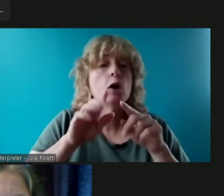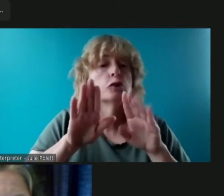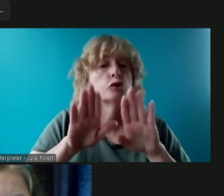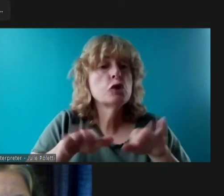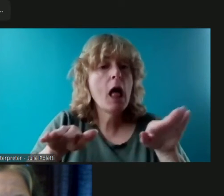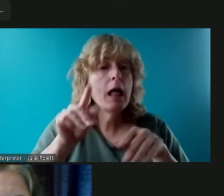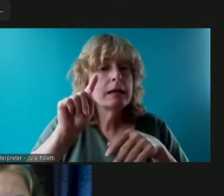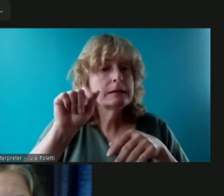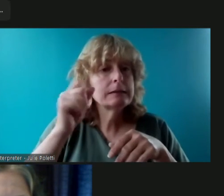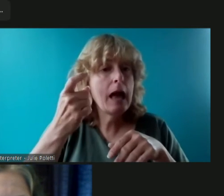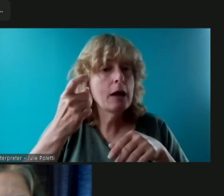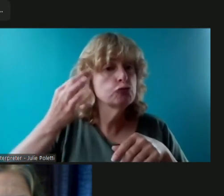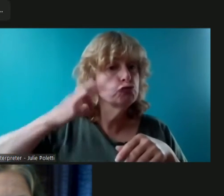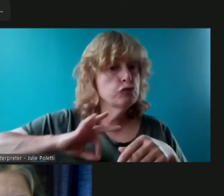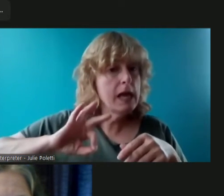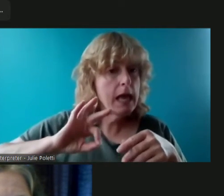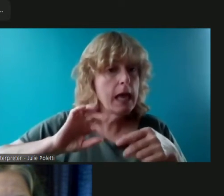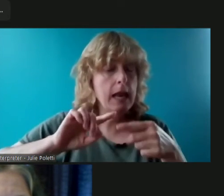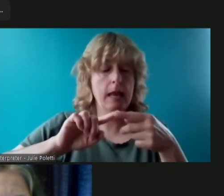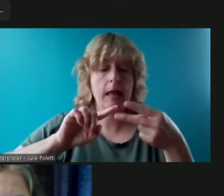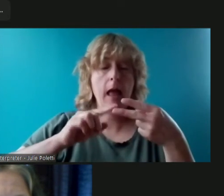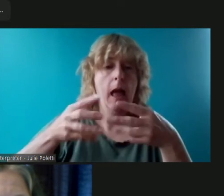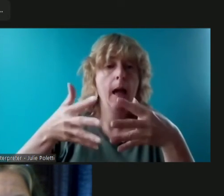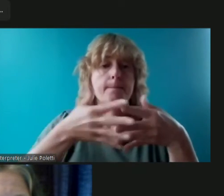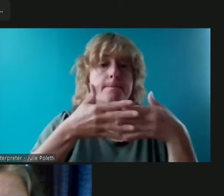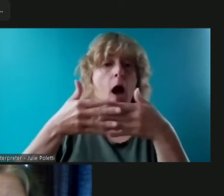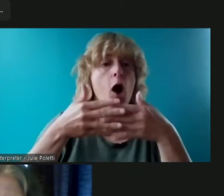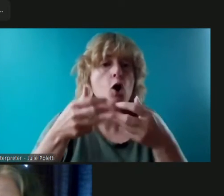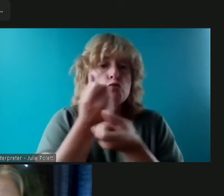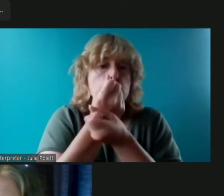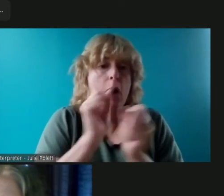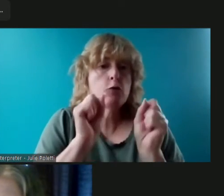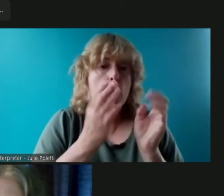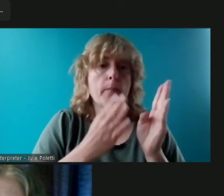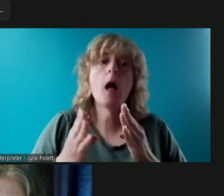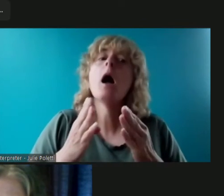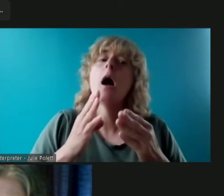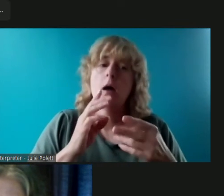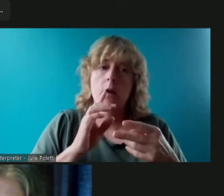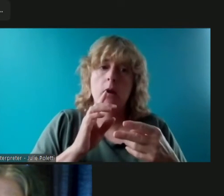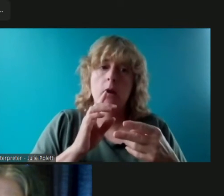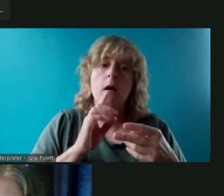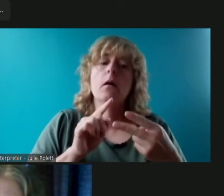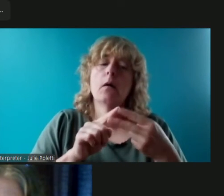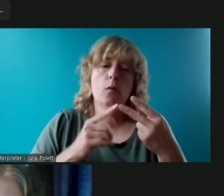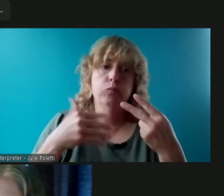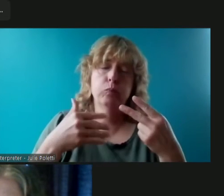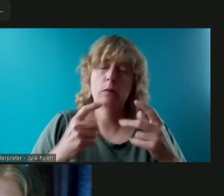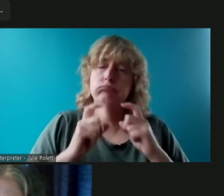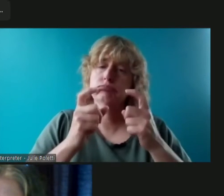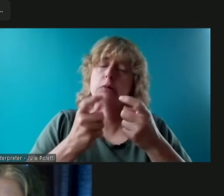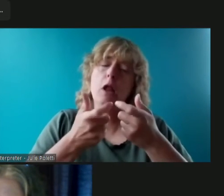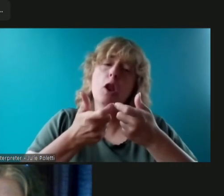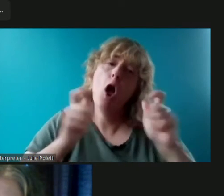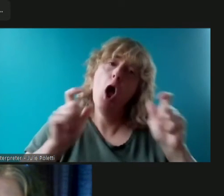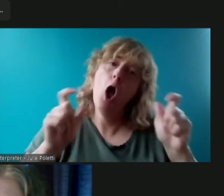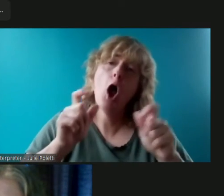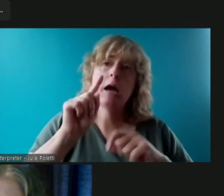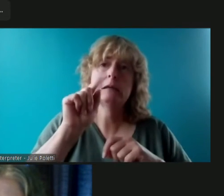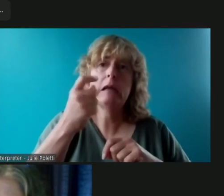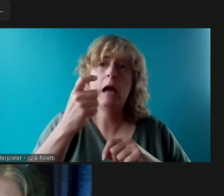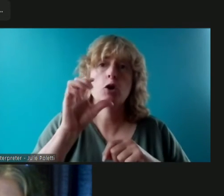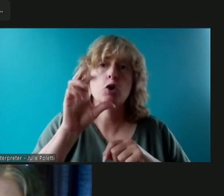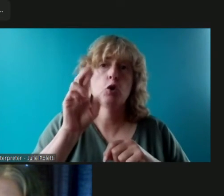and american rescue plan that provides the largest child tax credit ever for working families